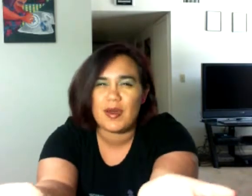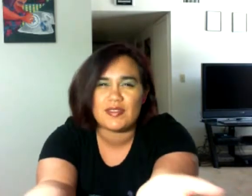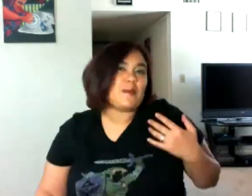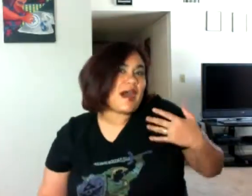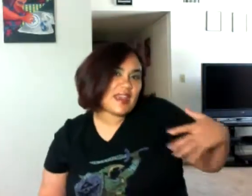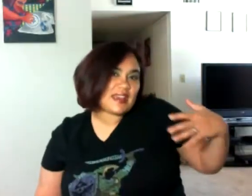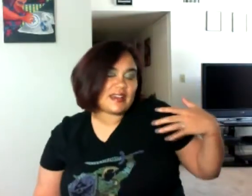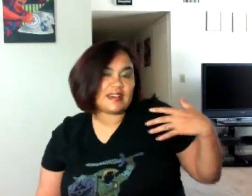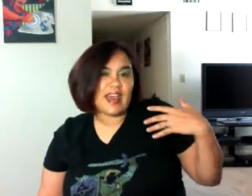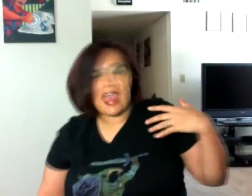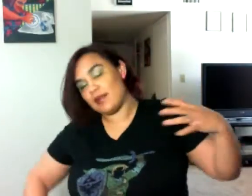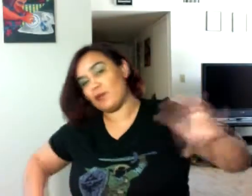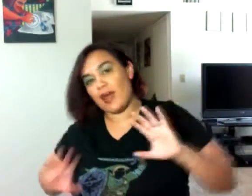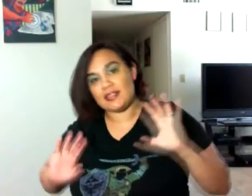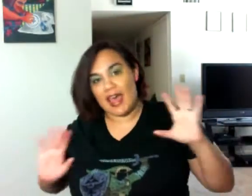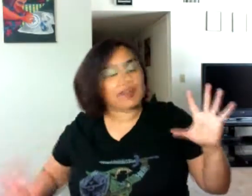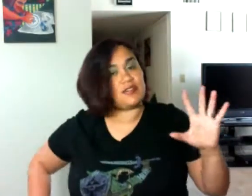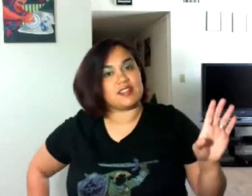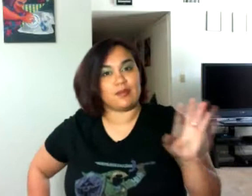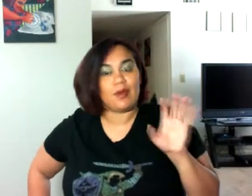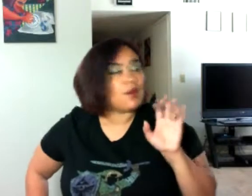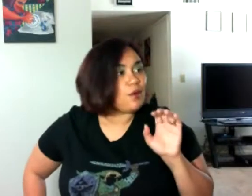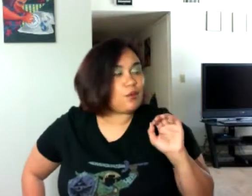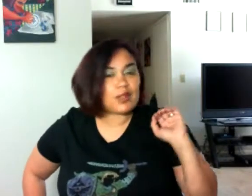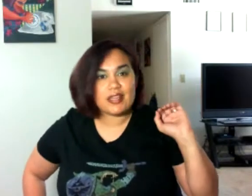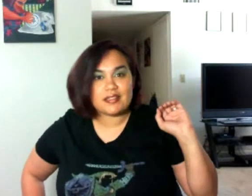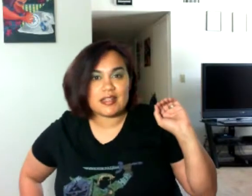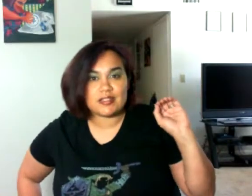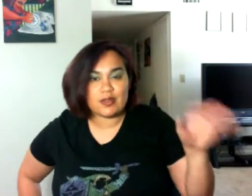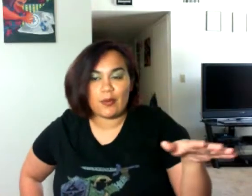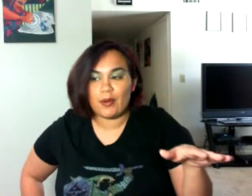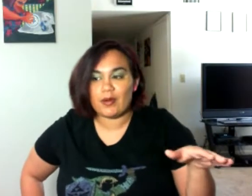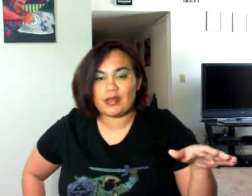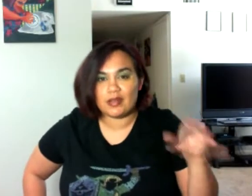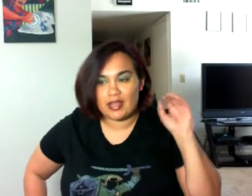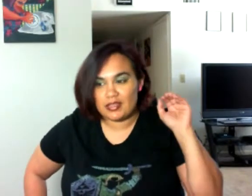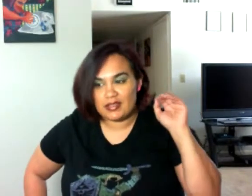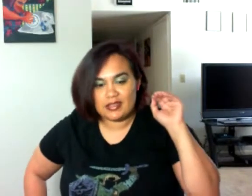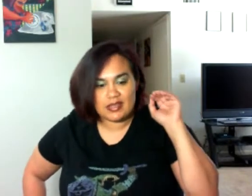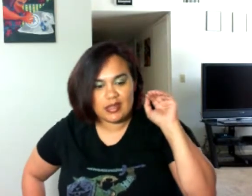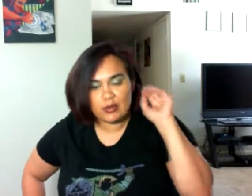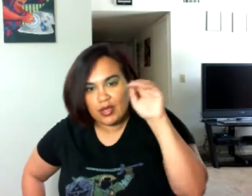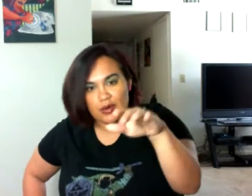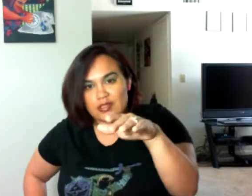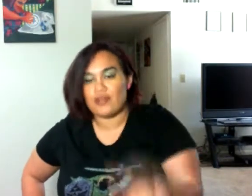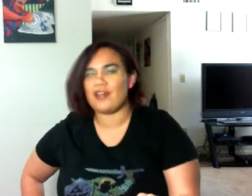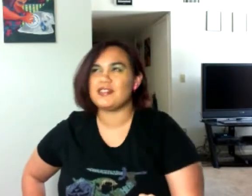this. My animal rights activism really extends to the point where it only goes as far as